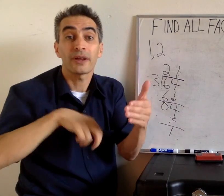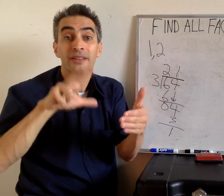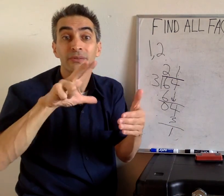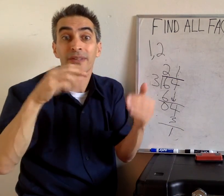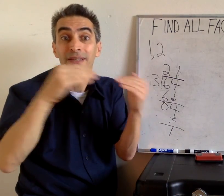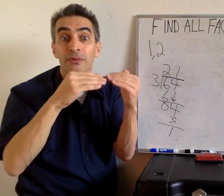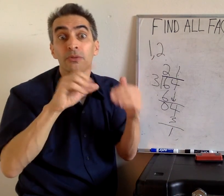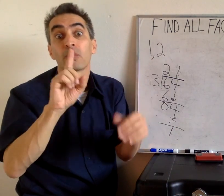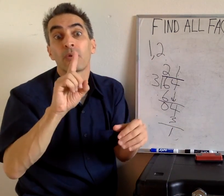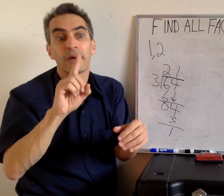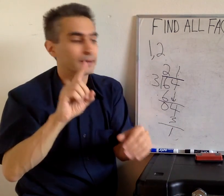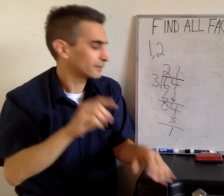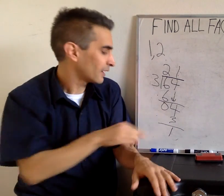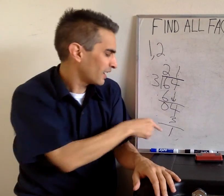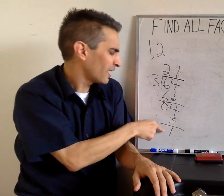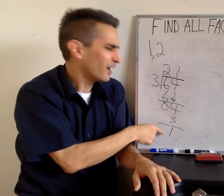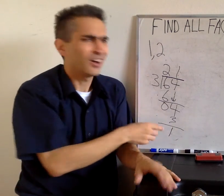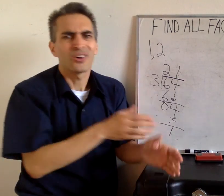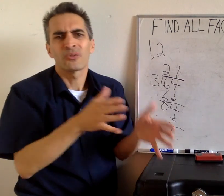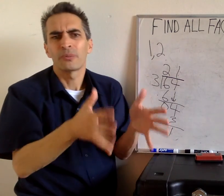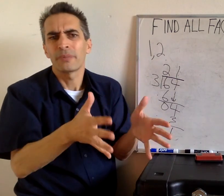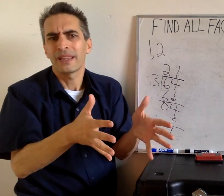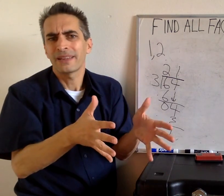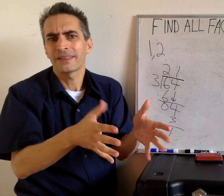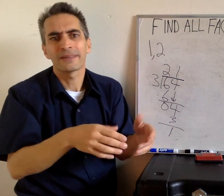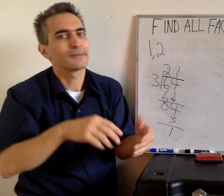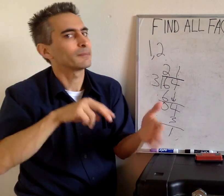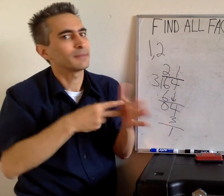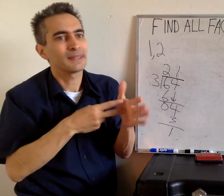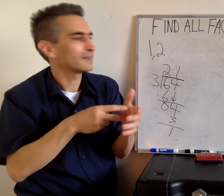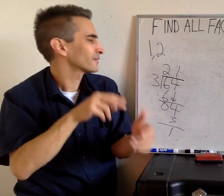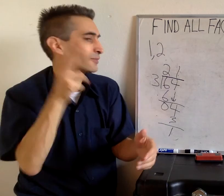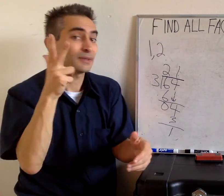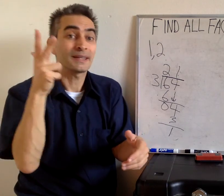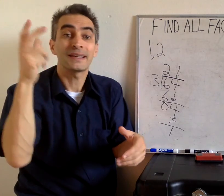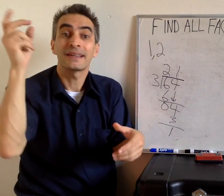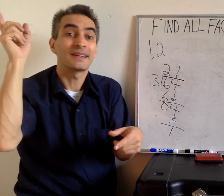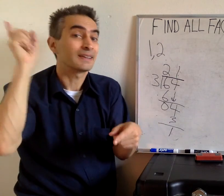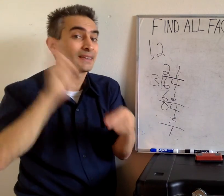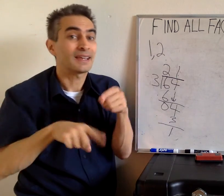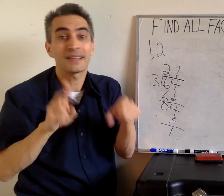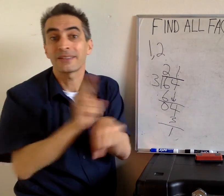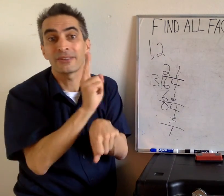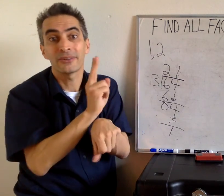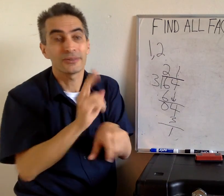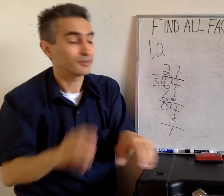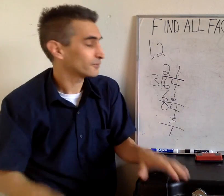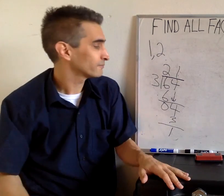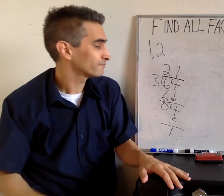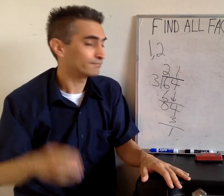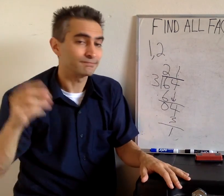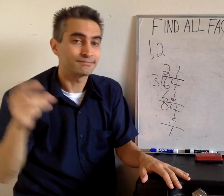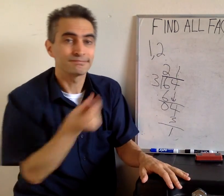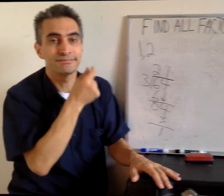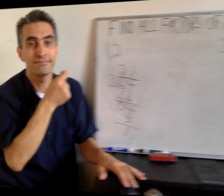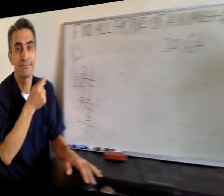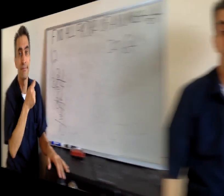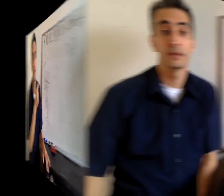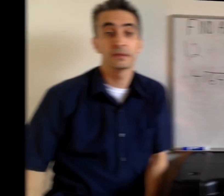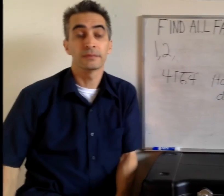4 minus 3 is 1. Oh, we've got 1 remaining means we can't use 3. Darn it.